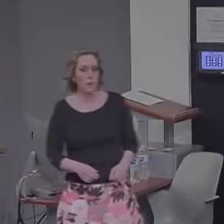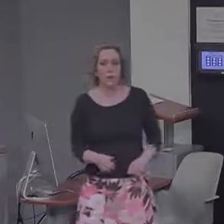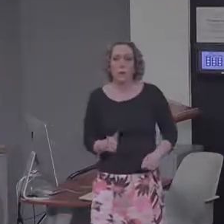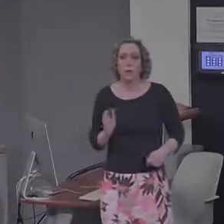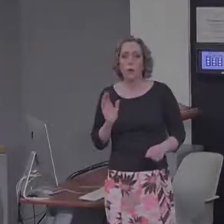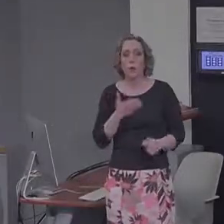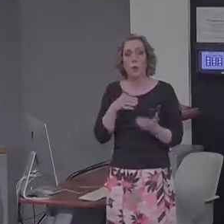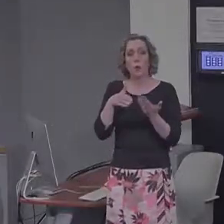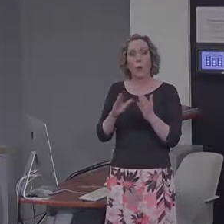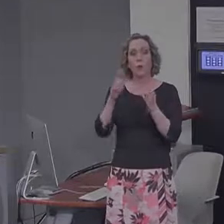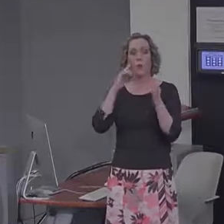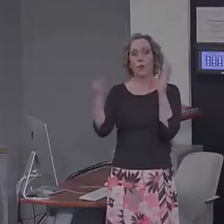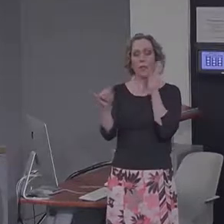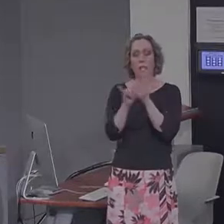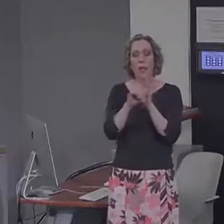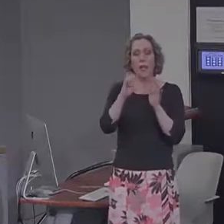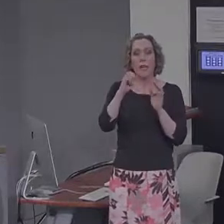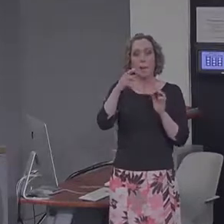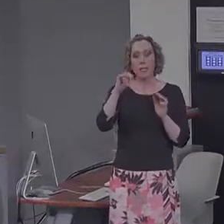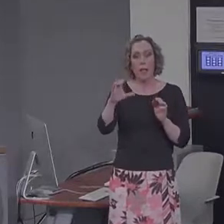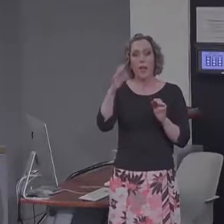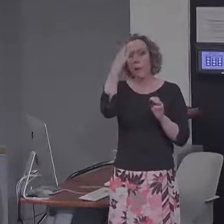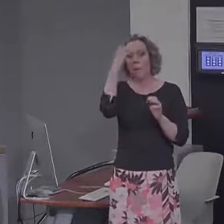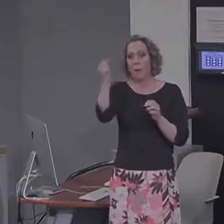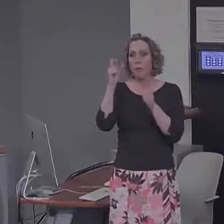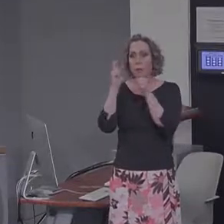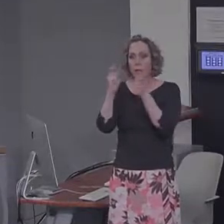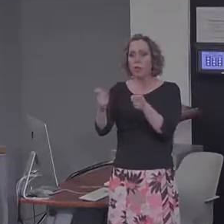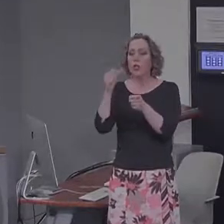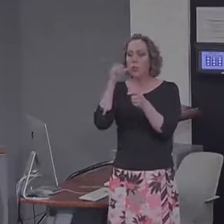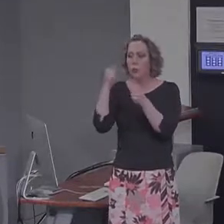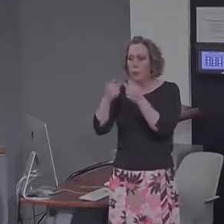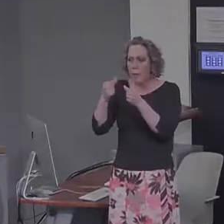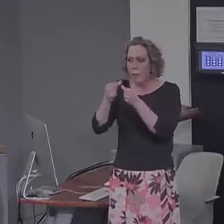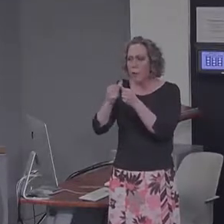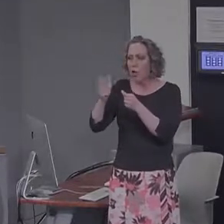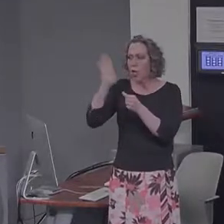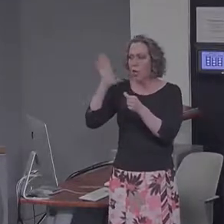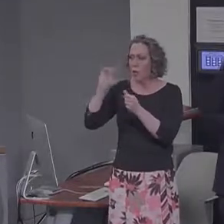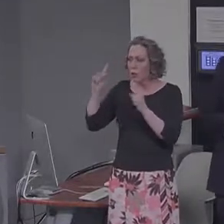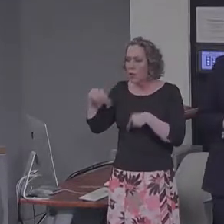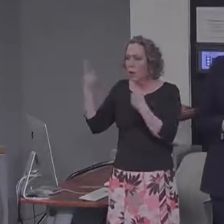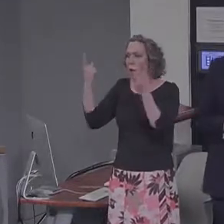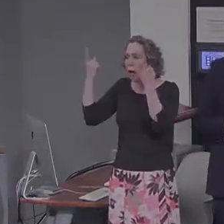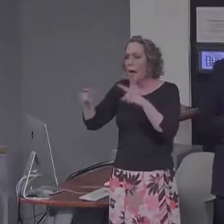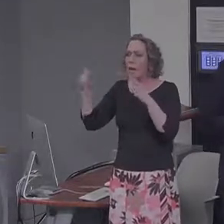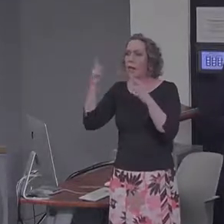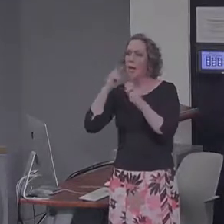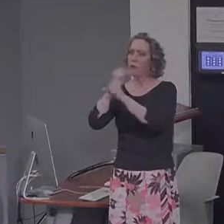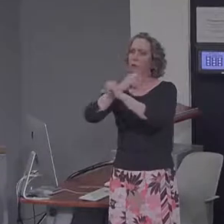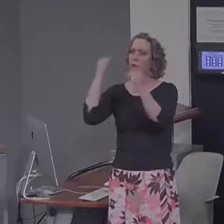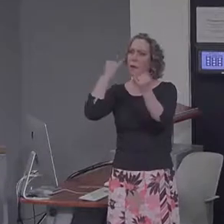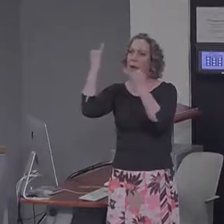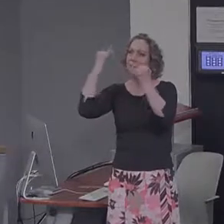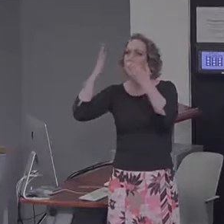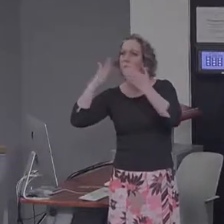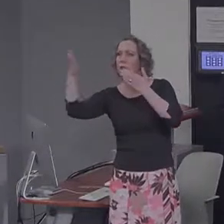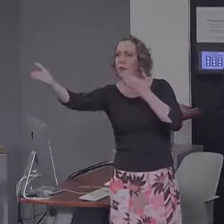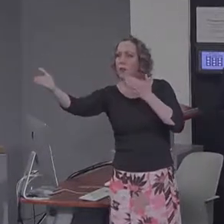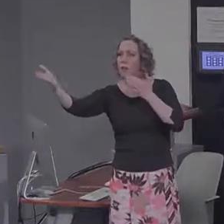contributions to remembering the past, imagining the future. We'll get a little bit into creativity later on as well. By manipulating,